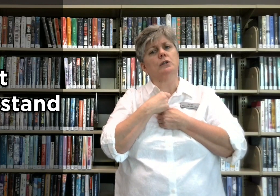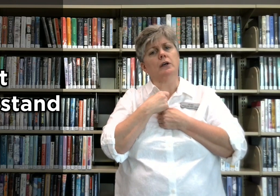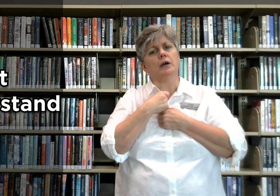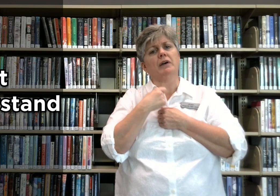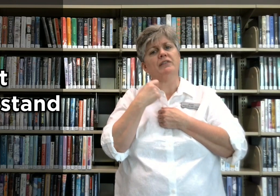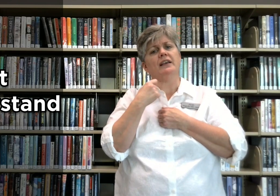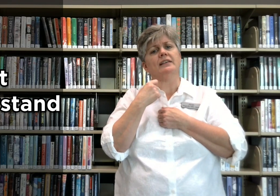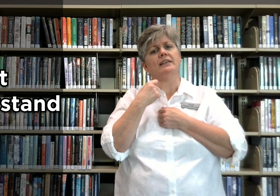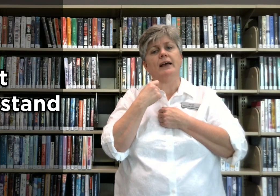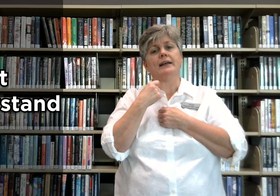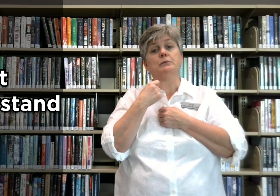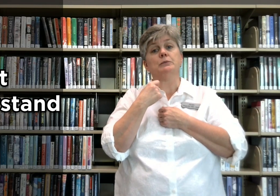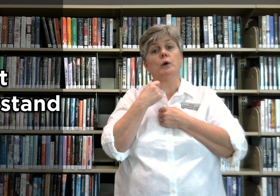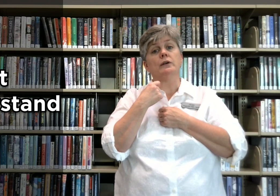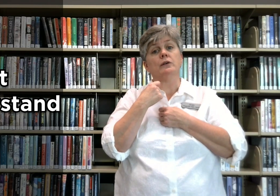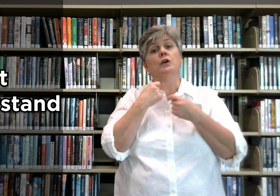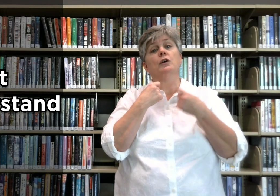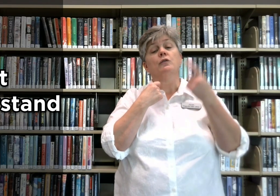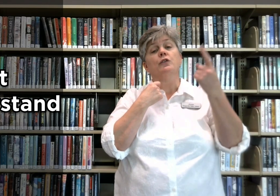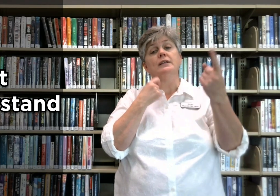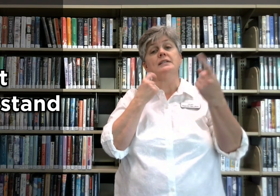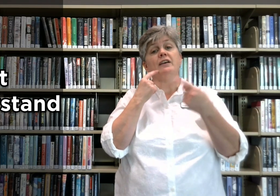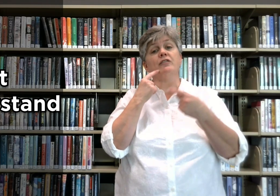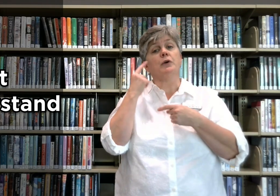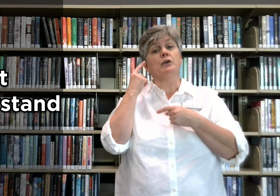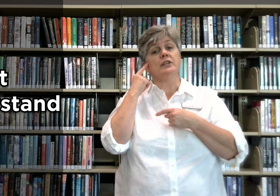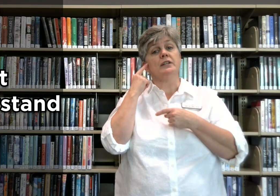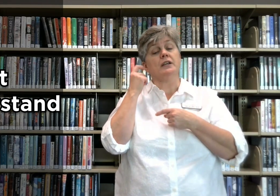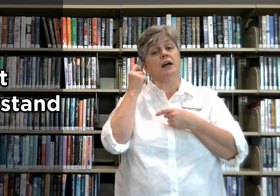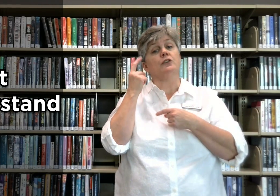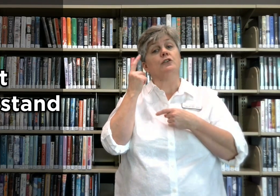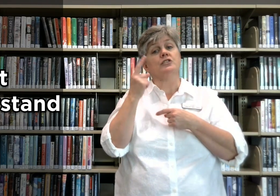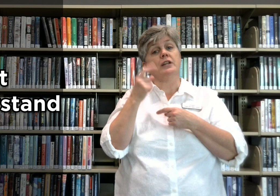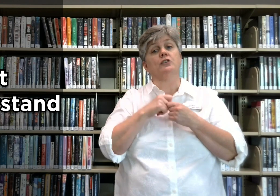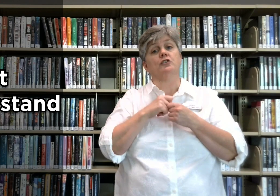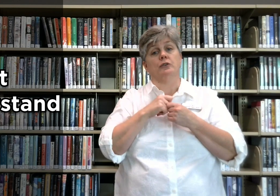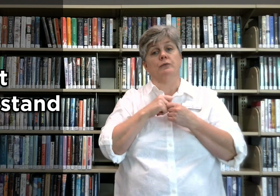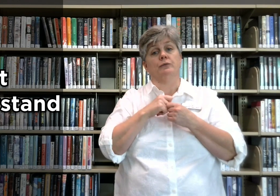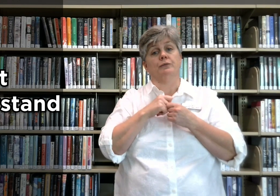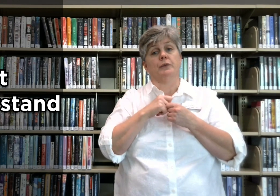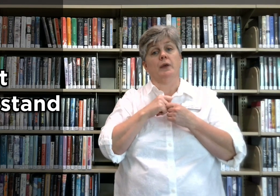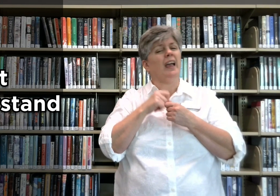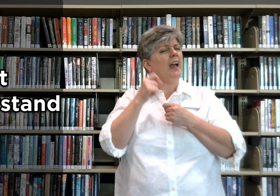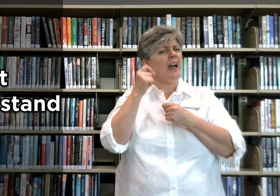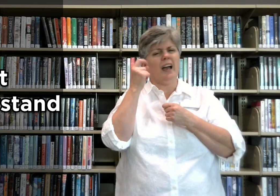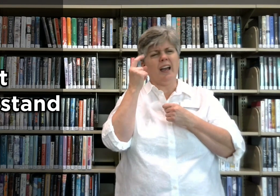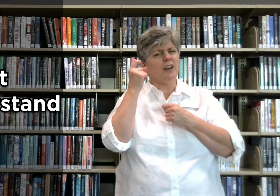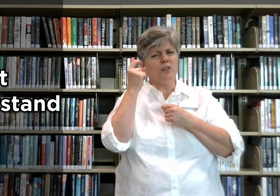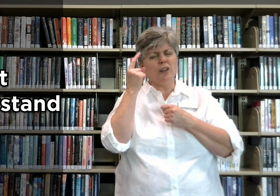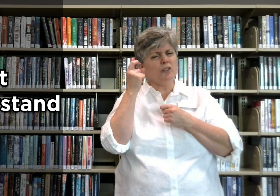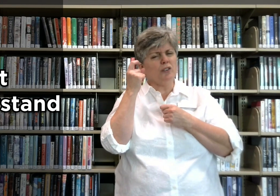look on my face. That's important for the deaf person to understand you. I don't understand.